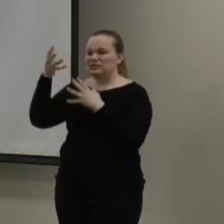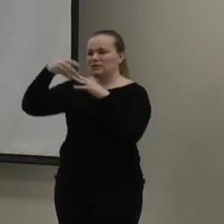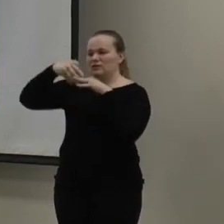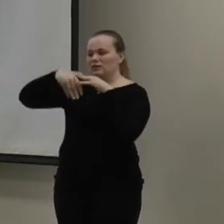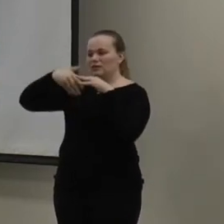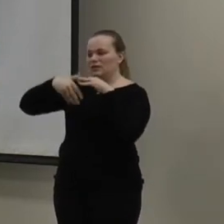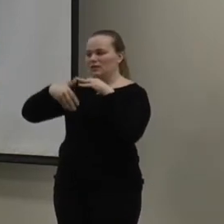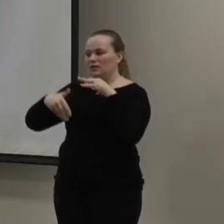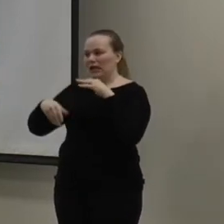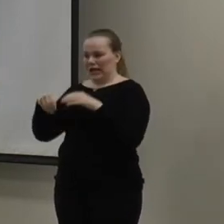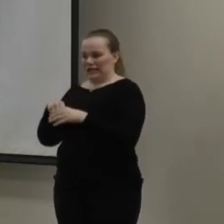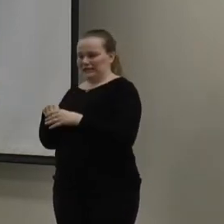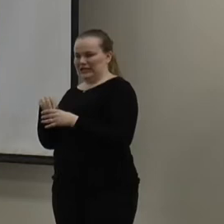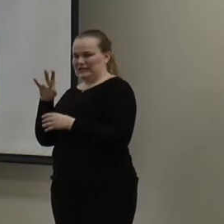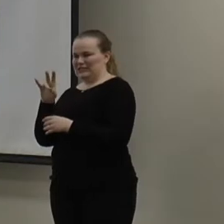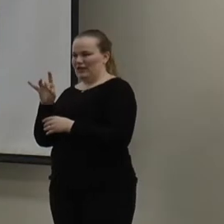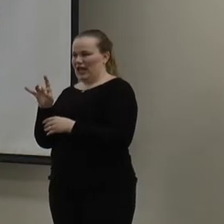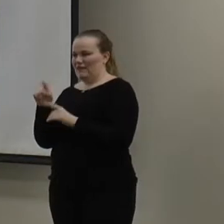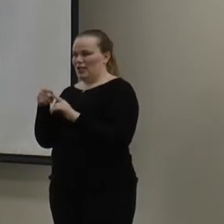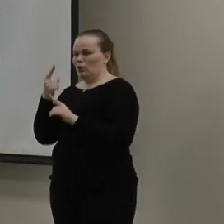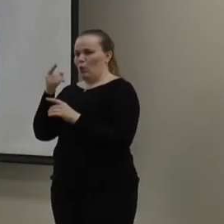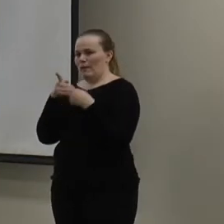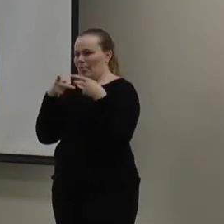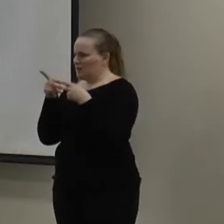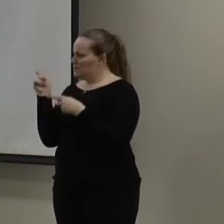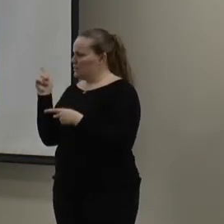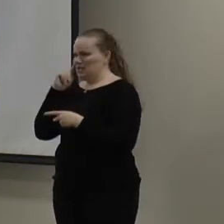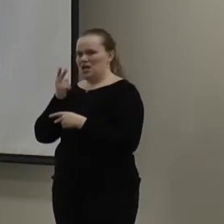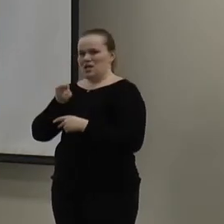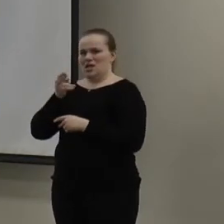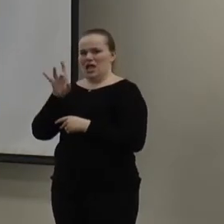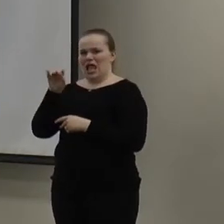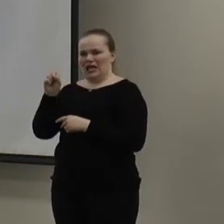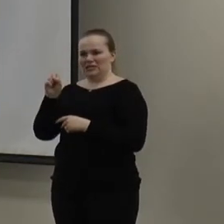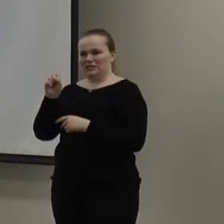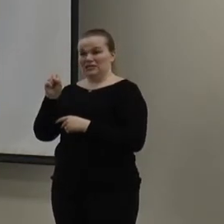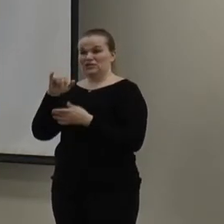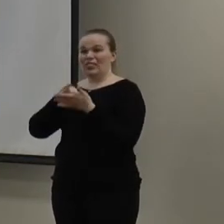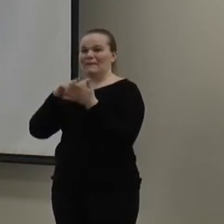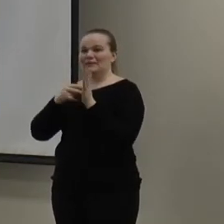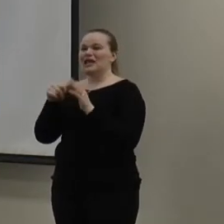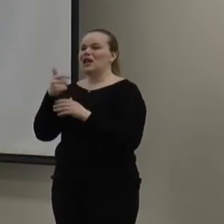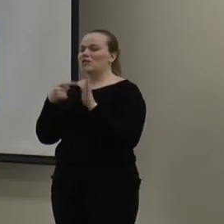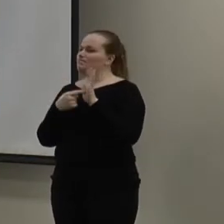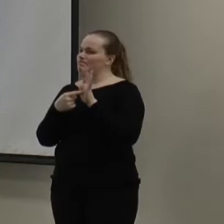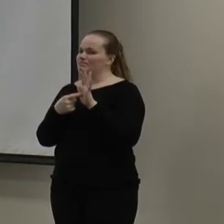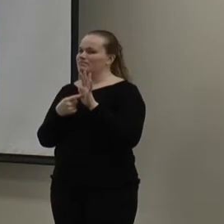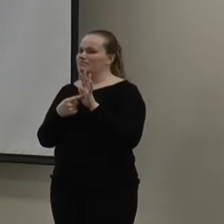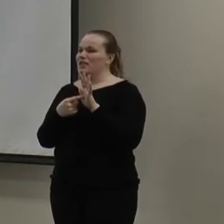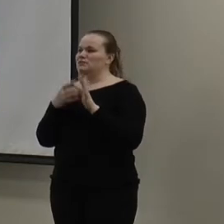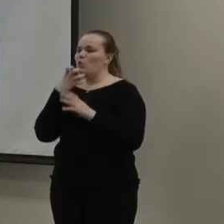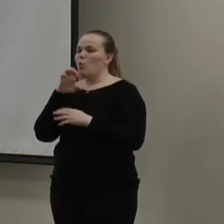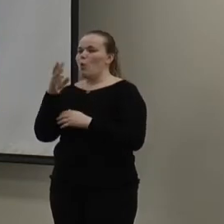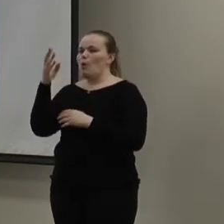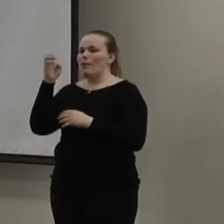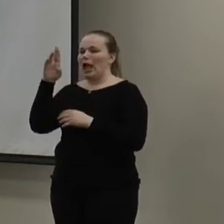and the ambient temperature is about 78. But then, there's a spot over here where it's up in high 80s. So, that would be another indication that there's some warm